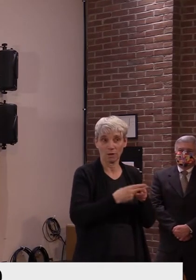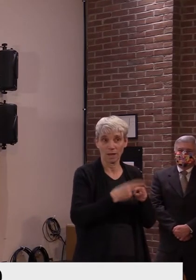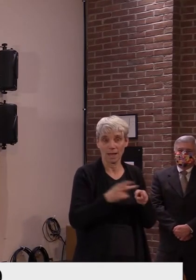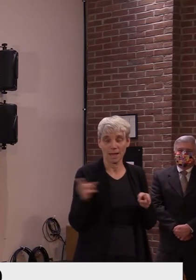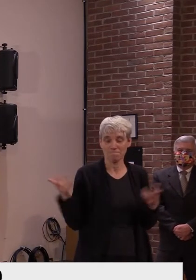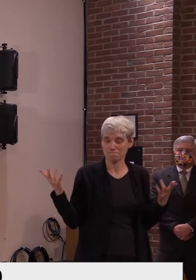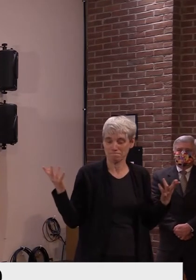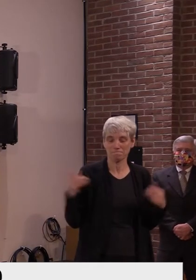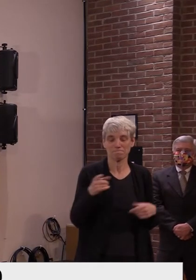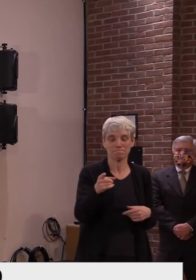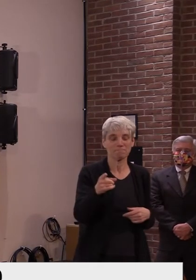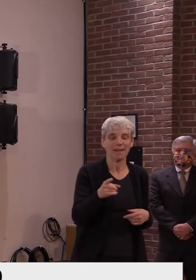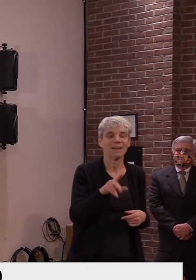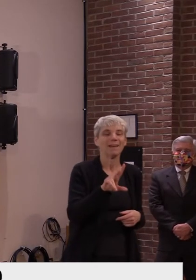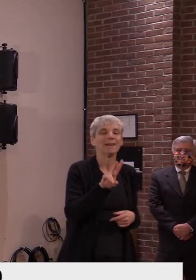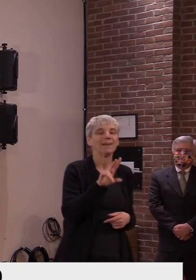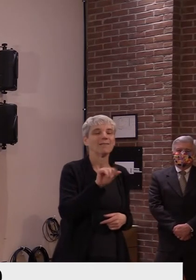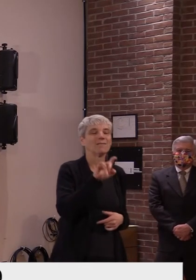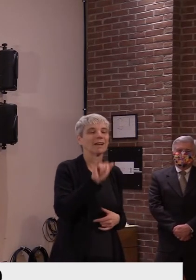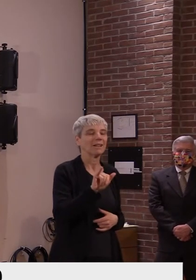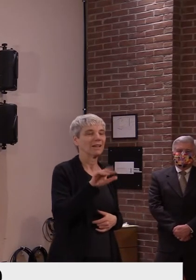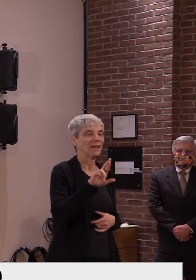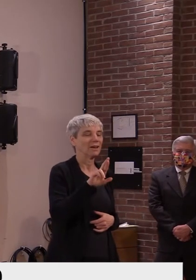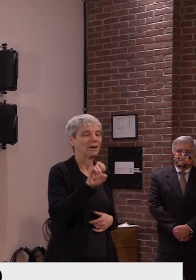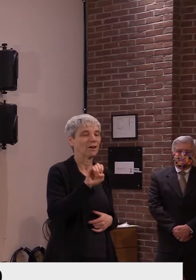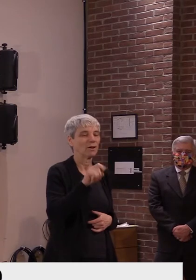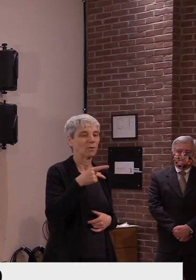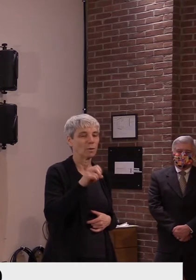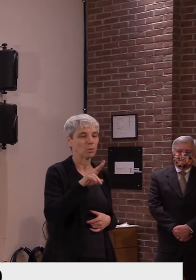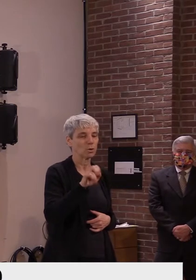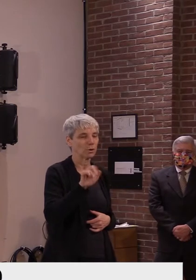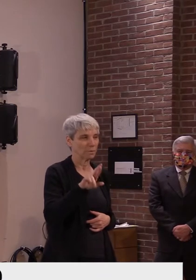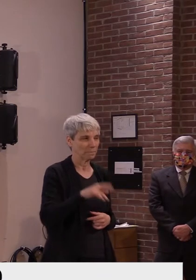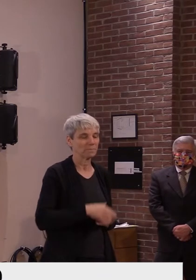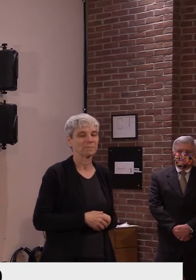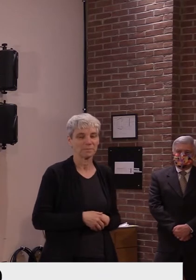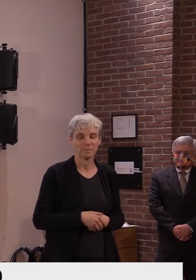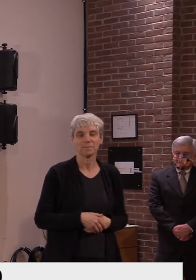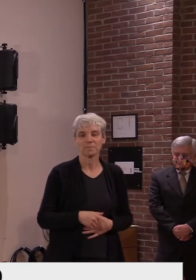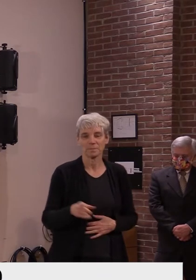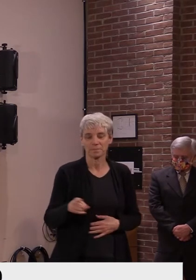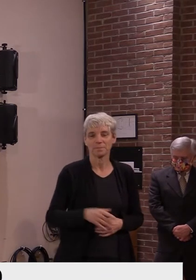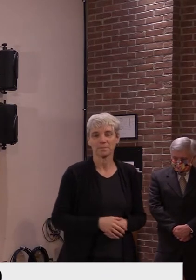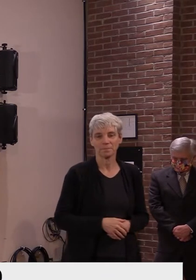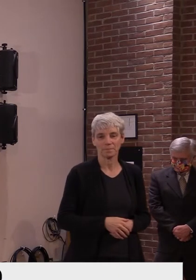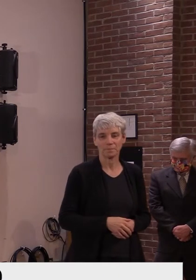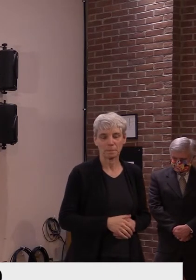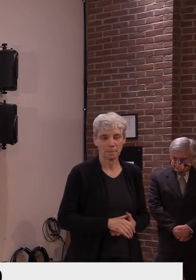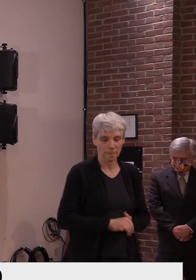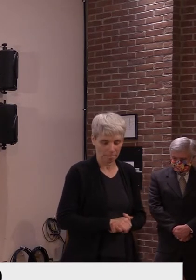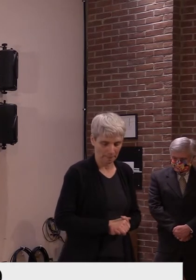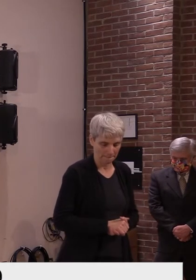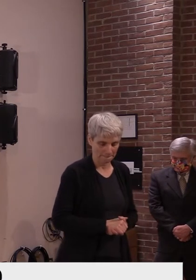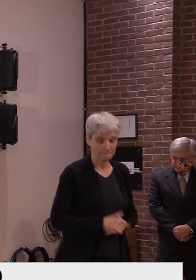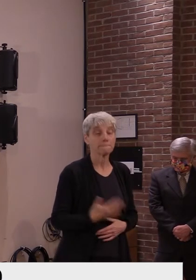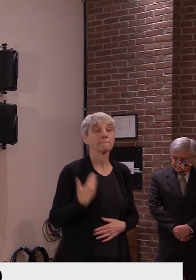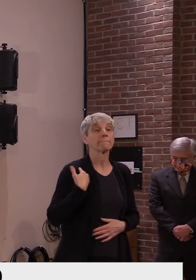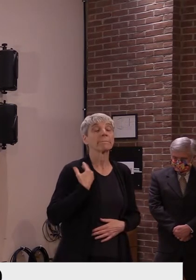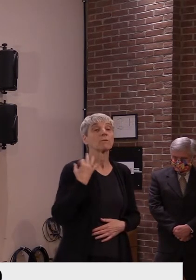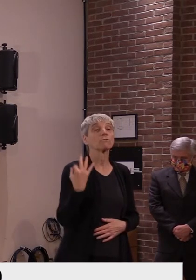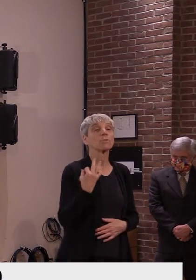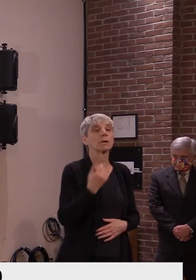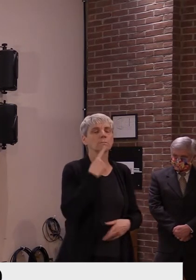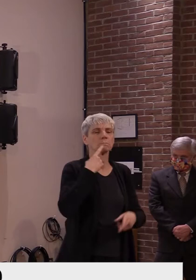Lisa Loomis, the dollar reporter. Good morning. Thank you all. I'd like to follow up on a question and ask last Friday about an outbreak in